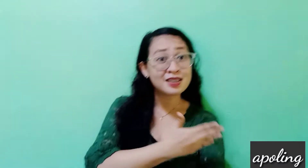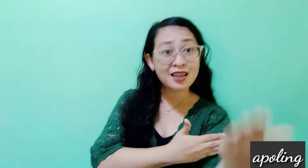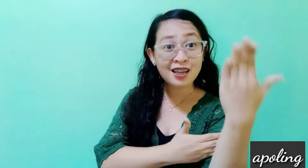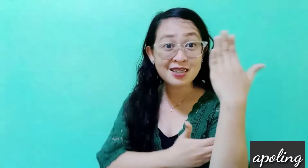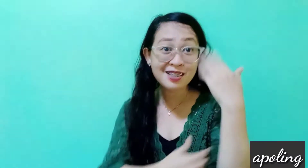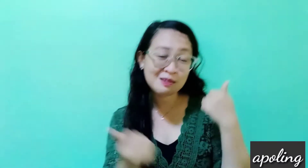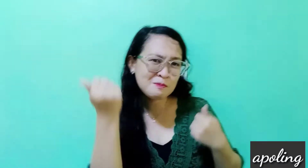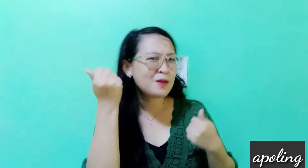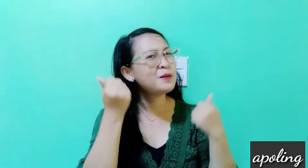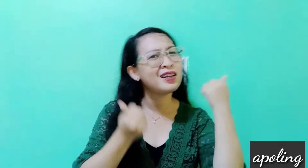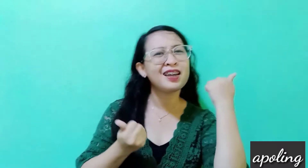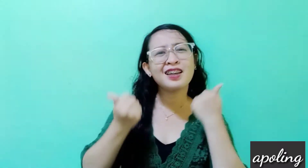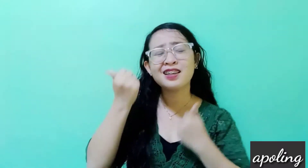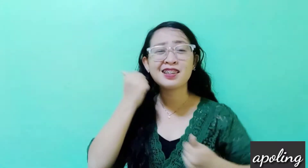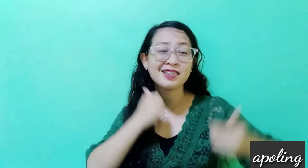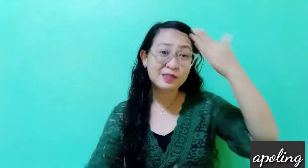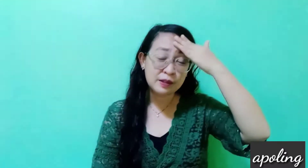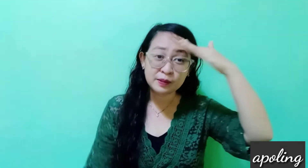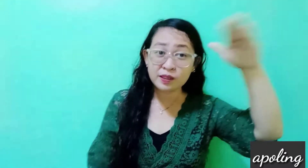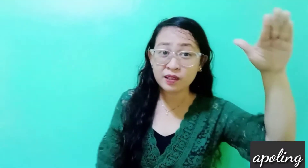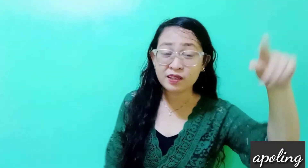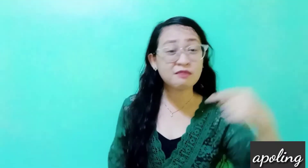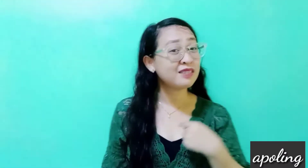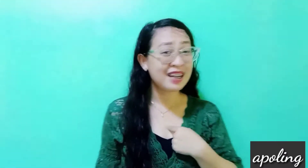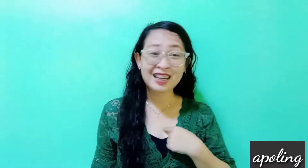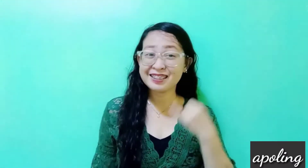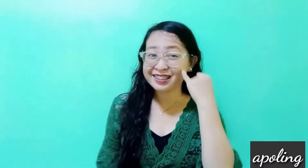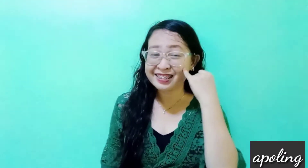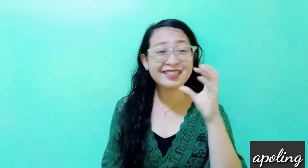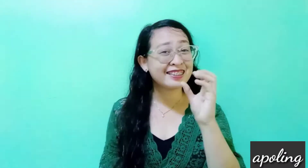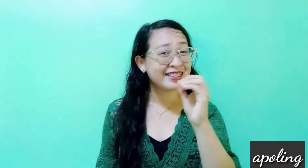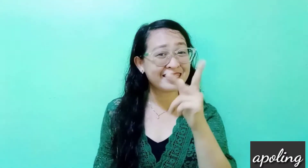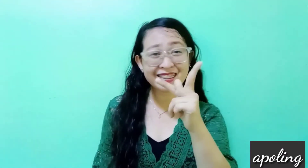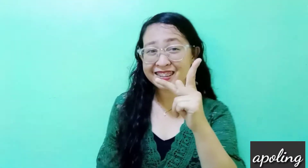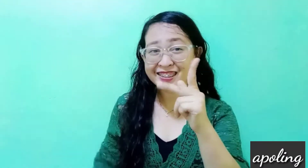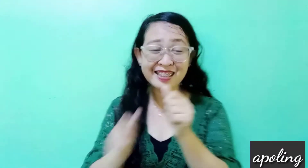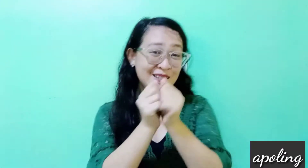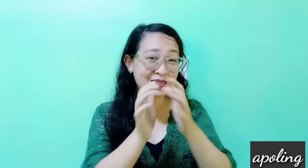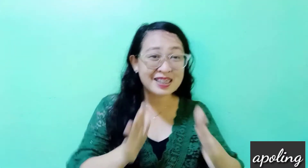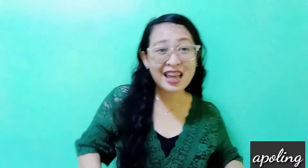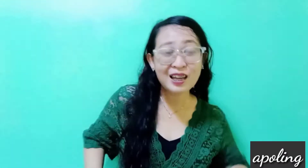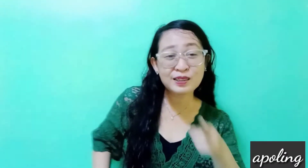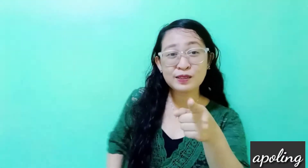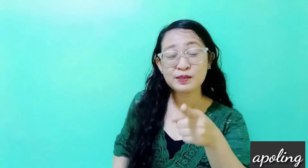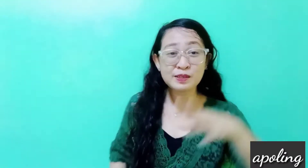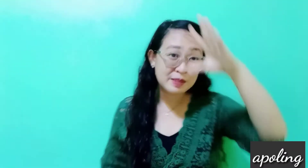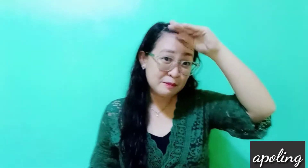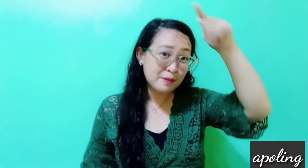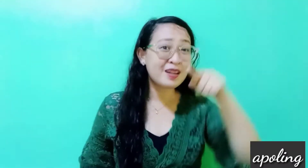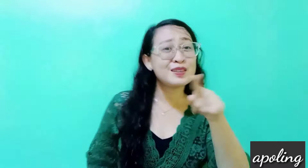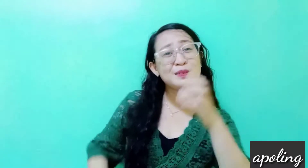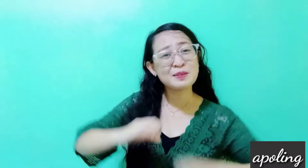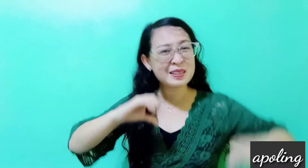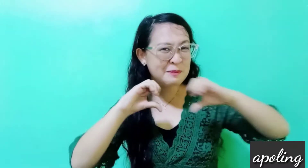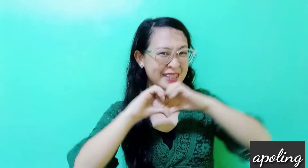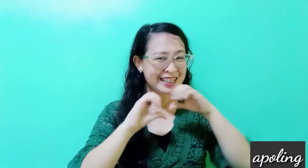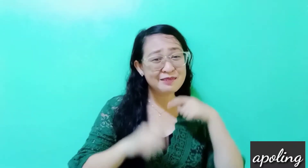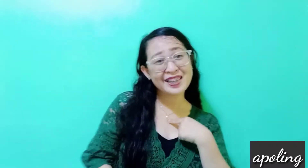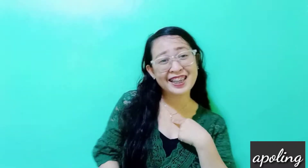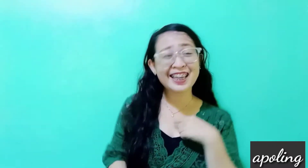it shines in the morning I don't know if I could ever be without you Cause boy you complete me